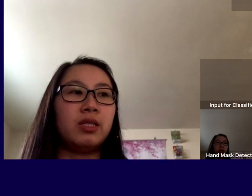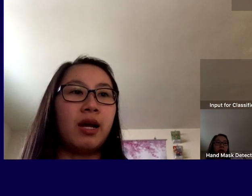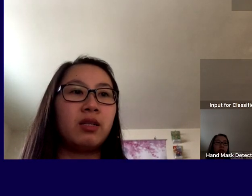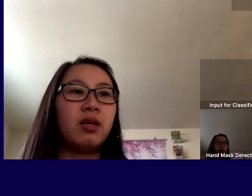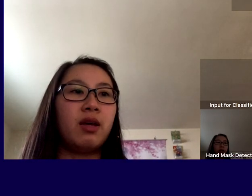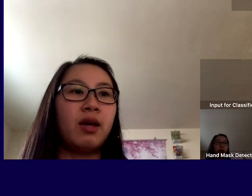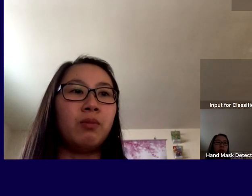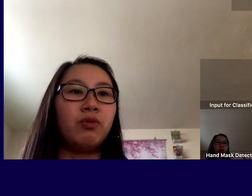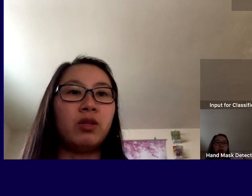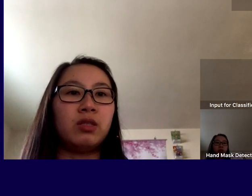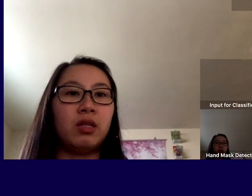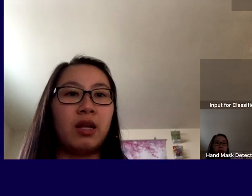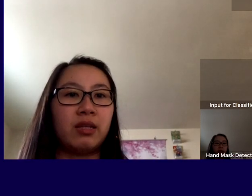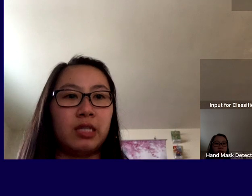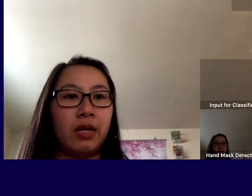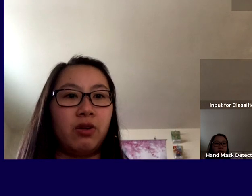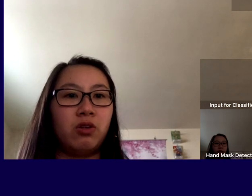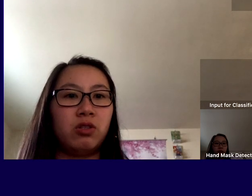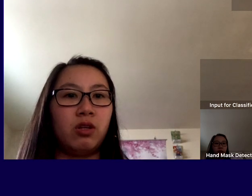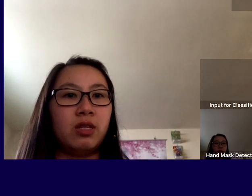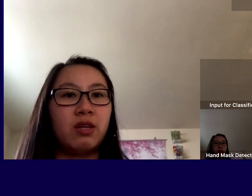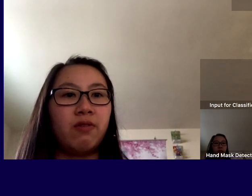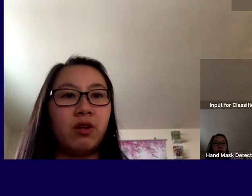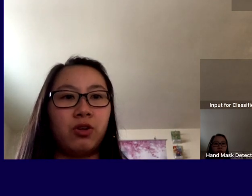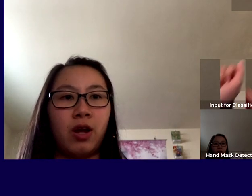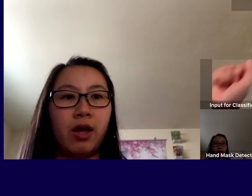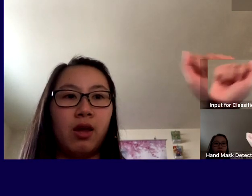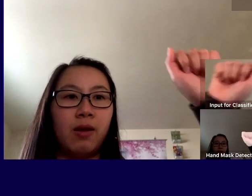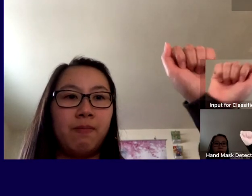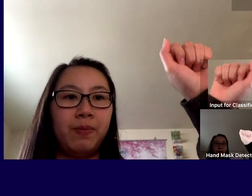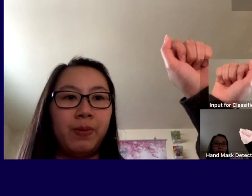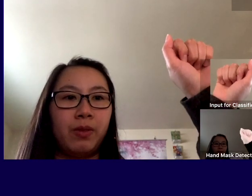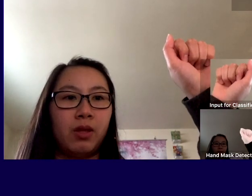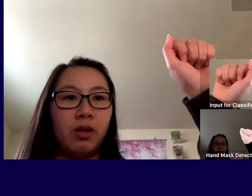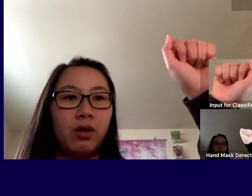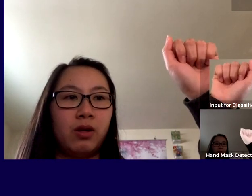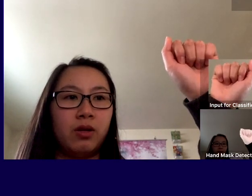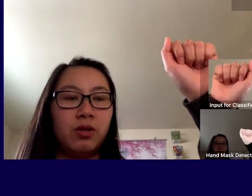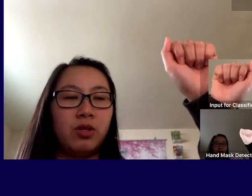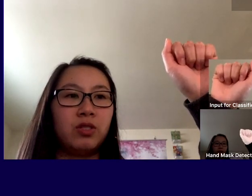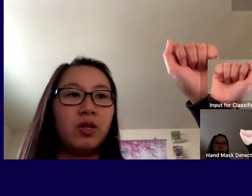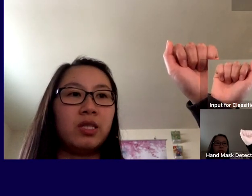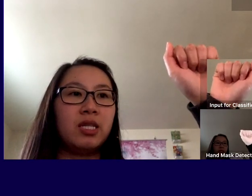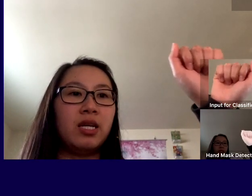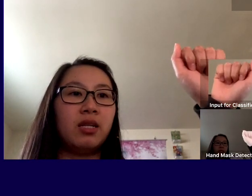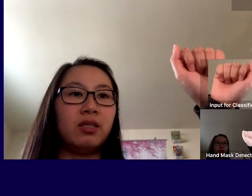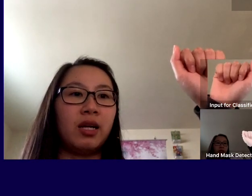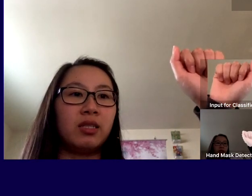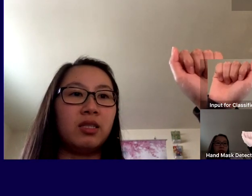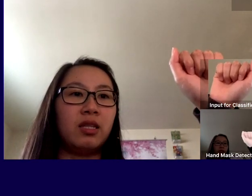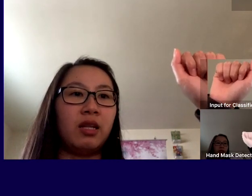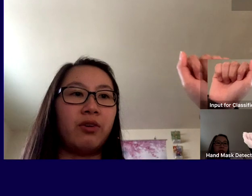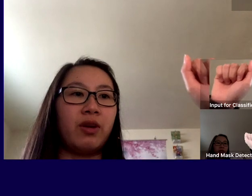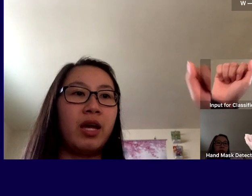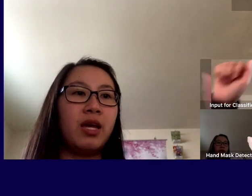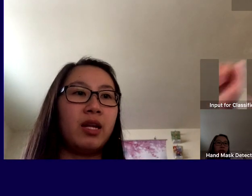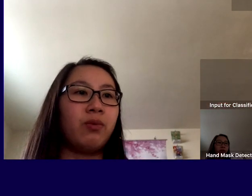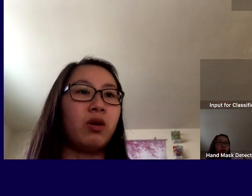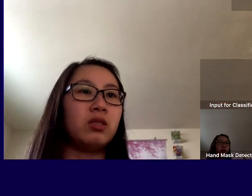detect it and move on to the next letter. So let's give it a try. So as you can see it detected the letter A and now we're on